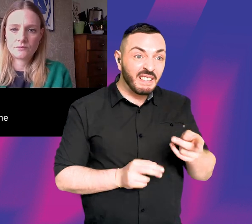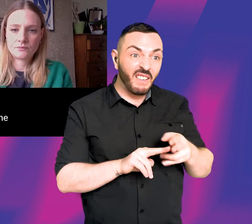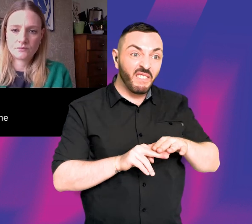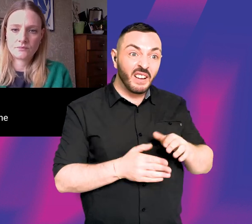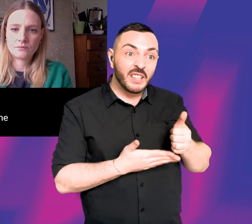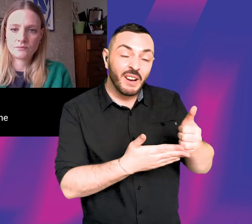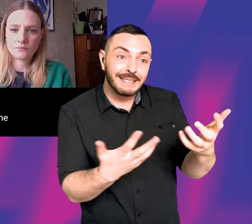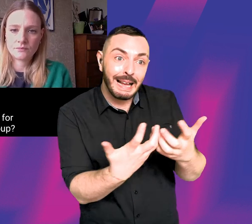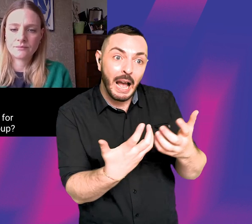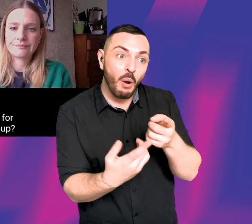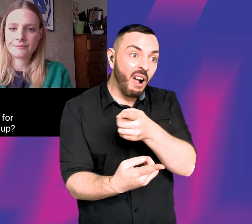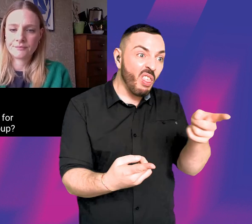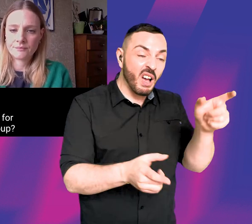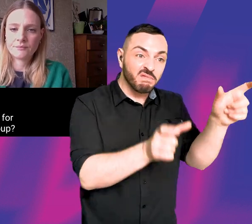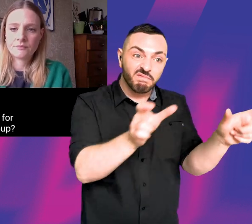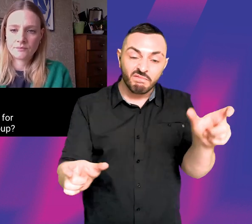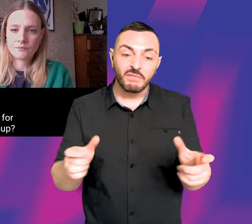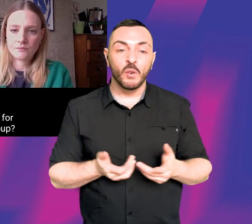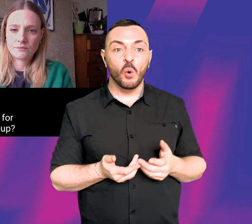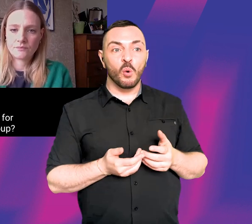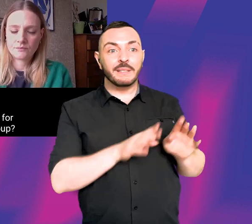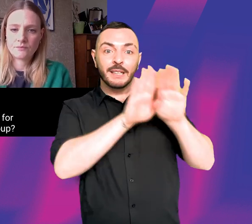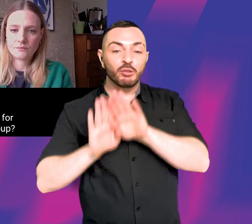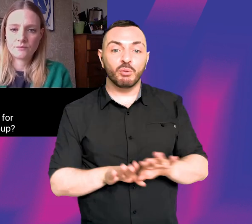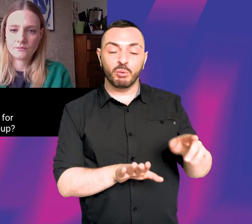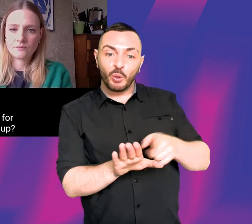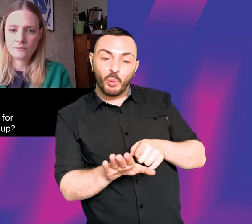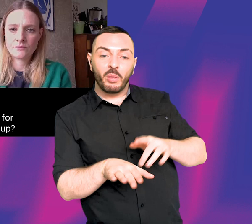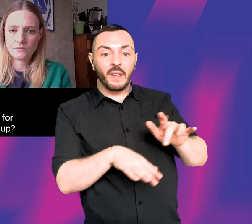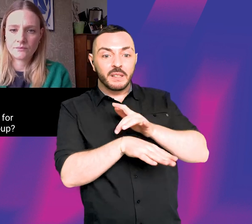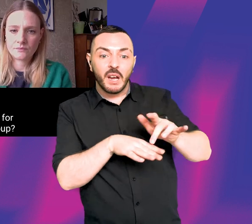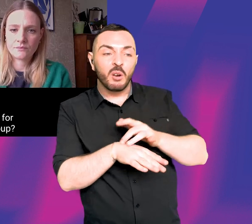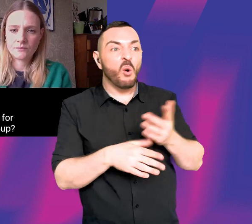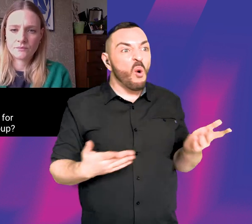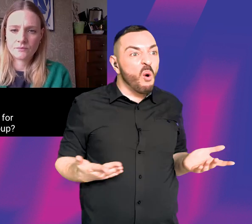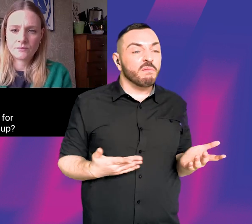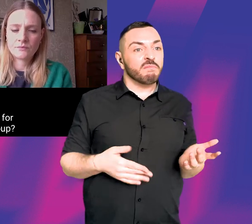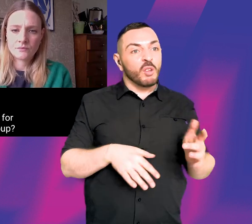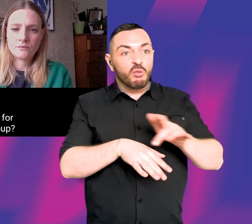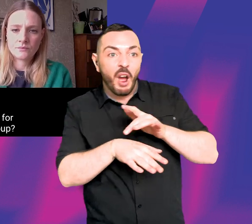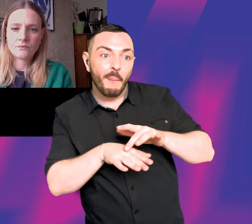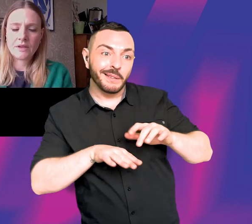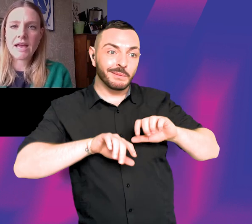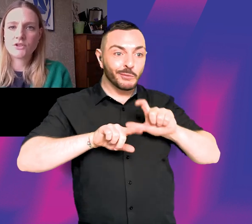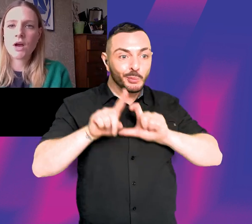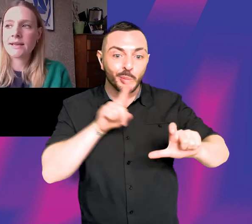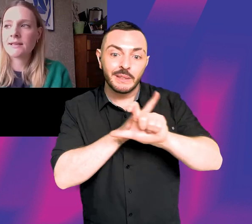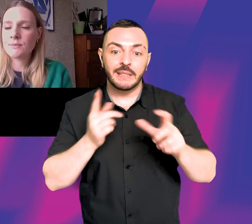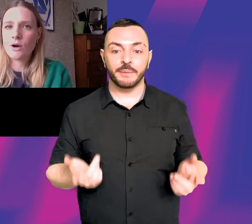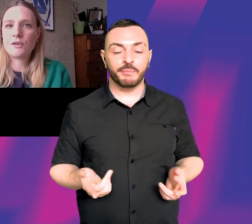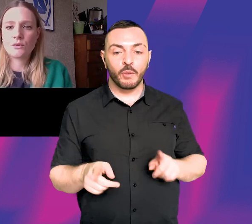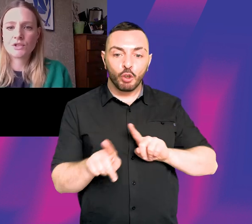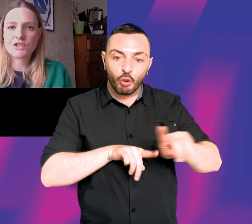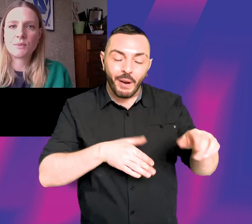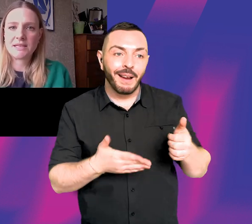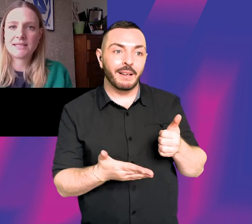considering auditioning for national youth theatre or applying for any sort of drama, uh, community club group? Yeah. Try and get